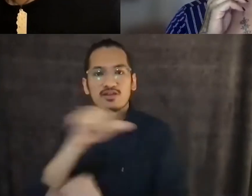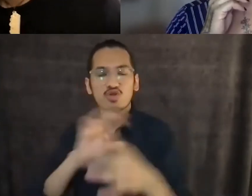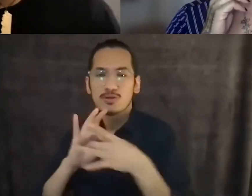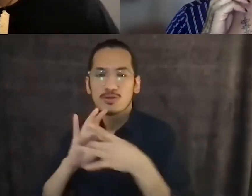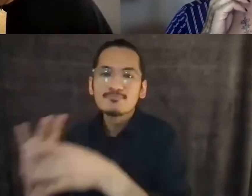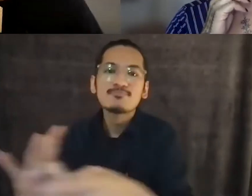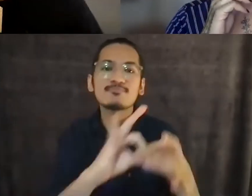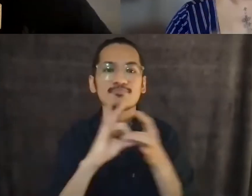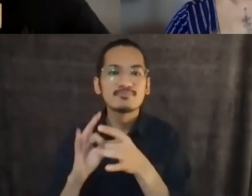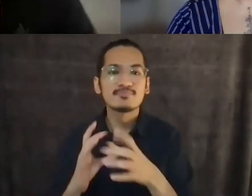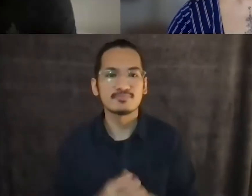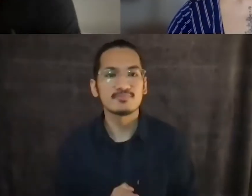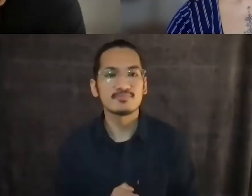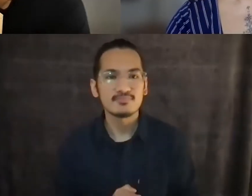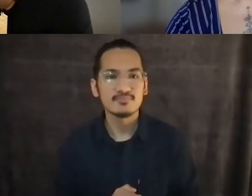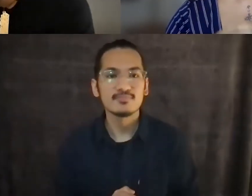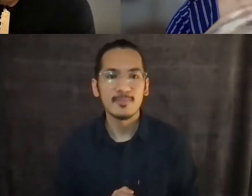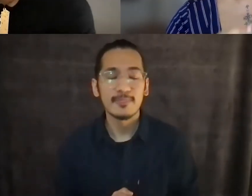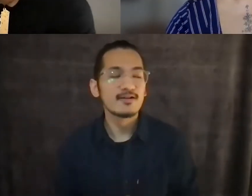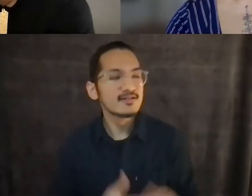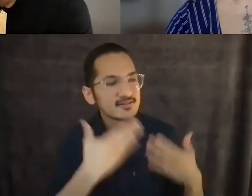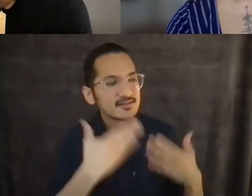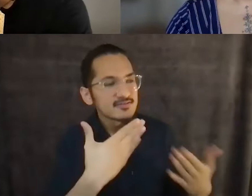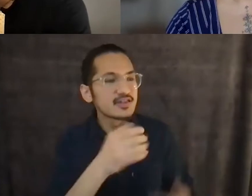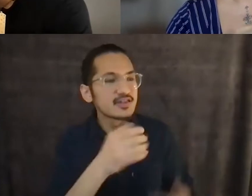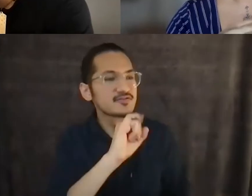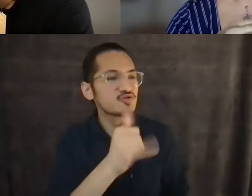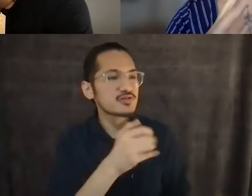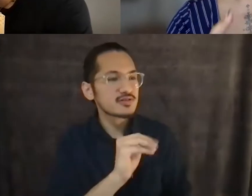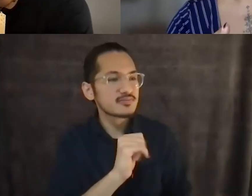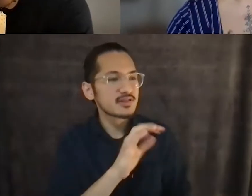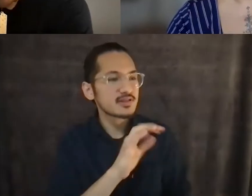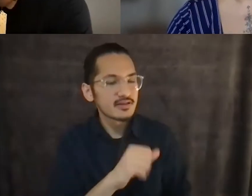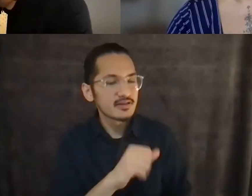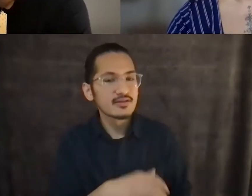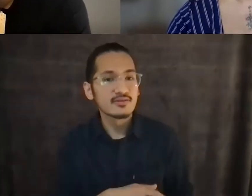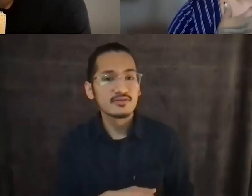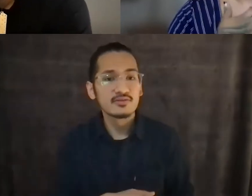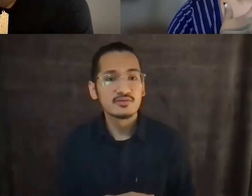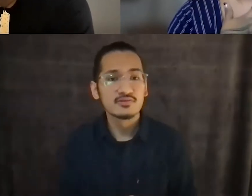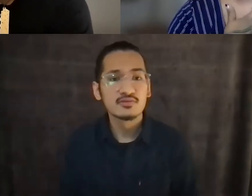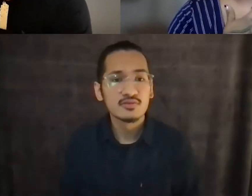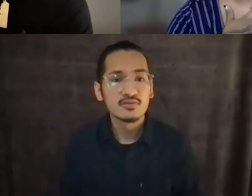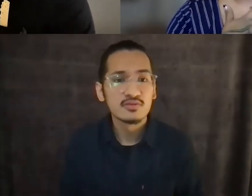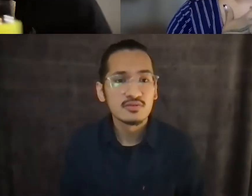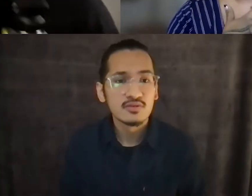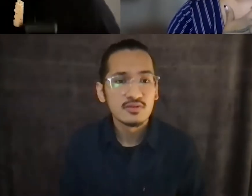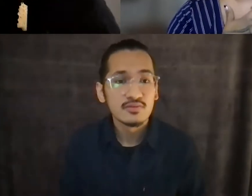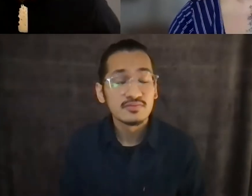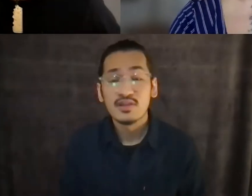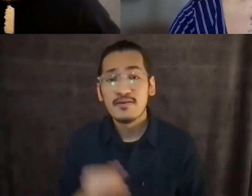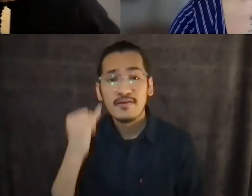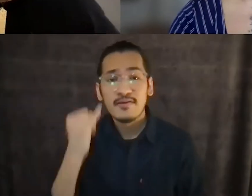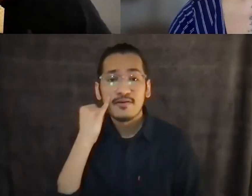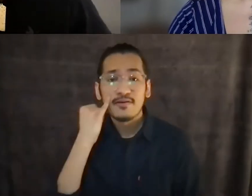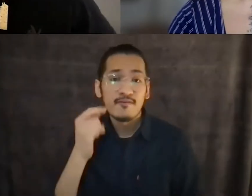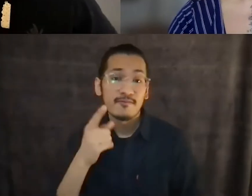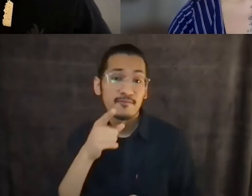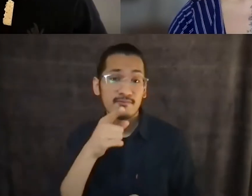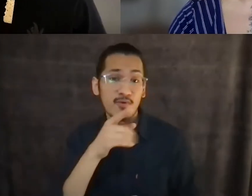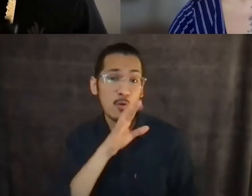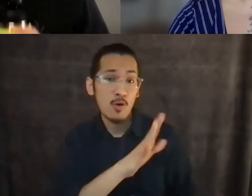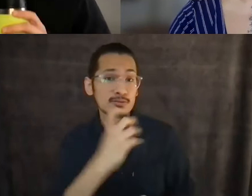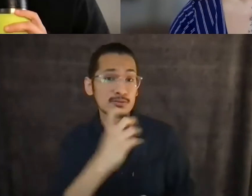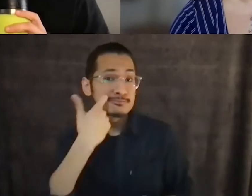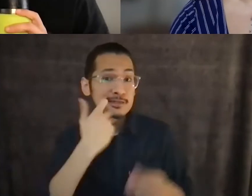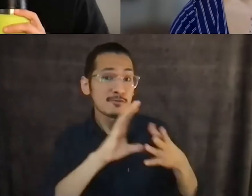Thank you so much, Jim. Y'all can help reflect back if you make sense. She was making sense to me. don't know if made sense guys. have